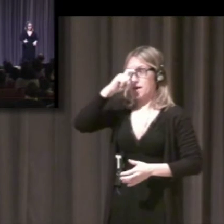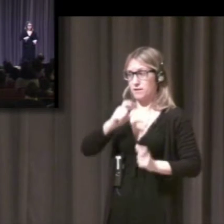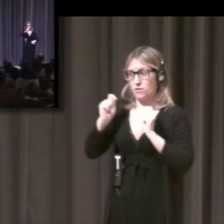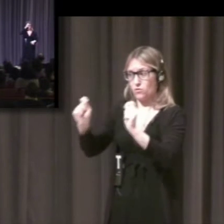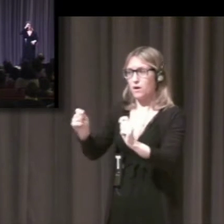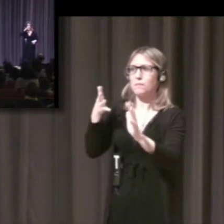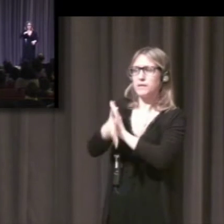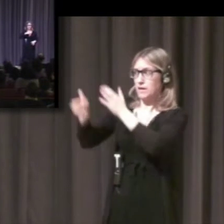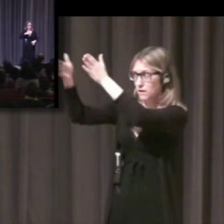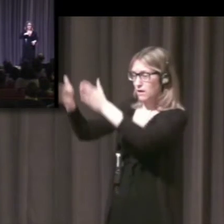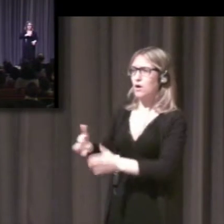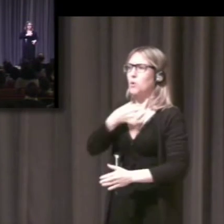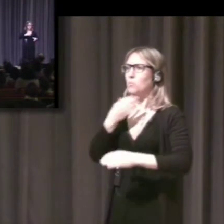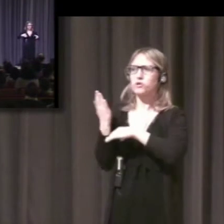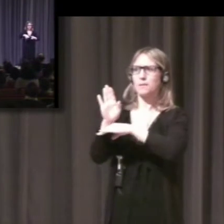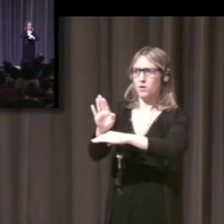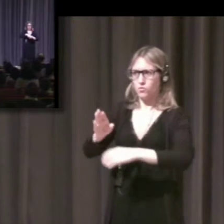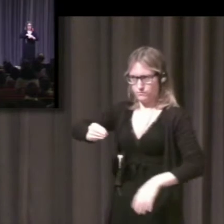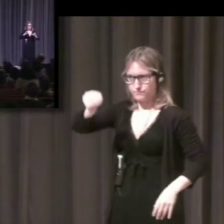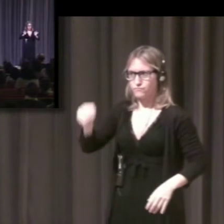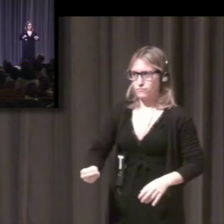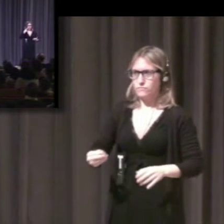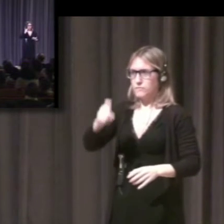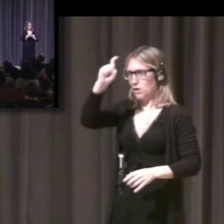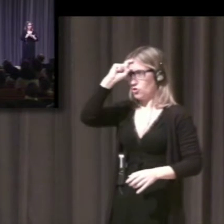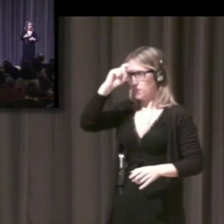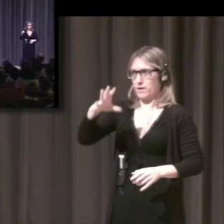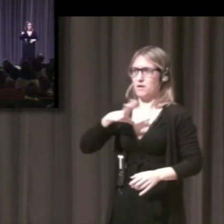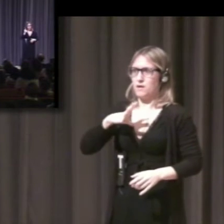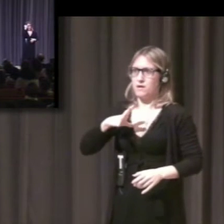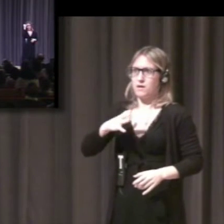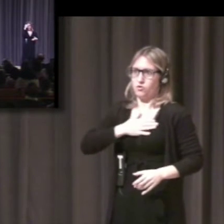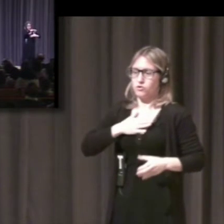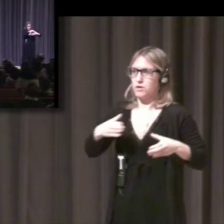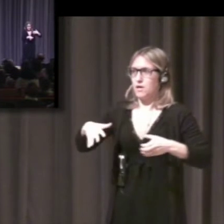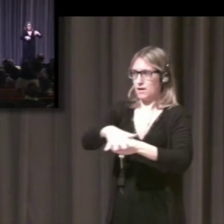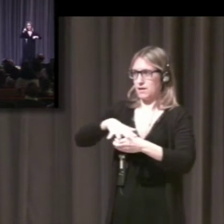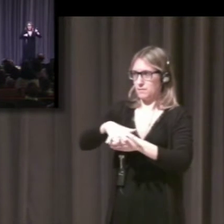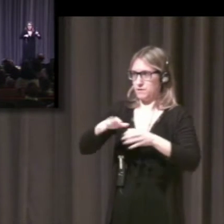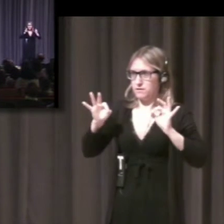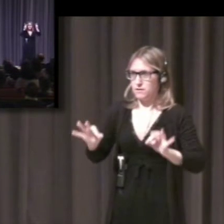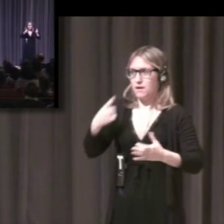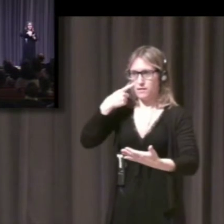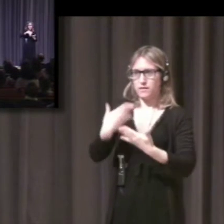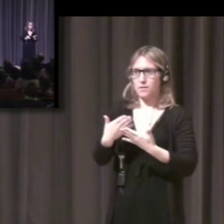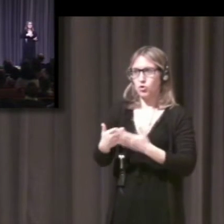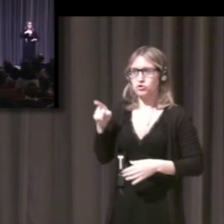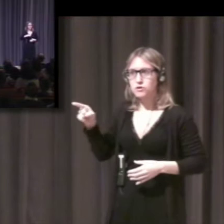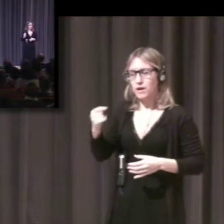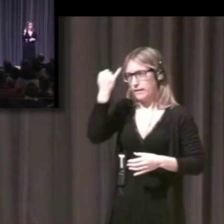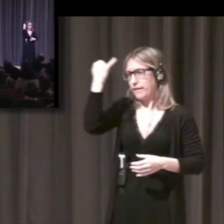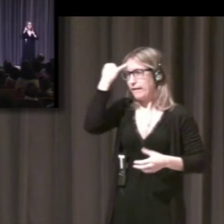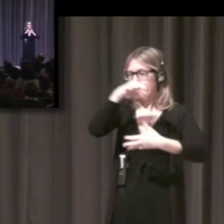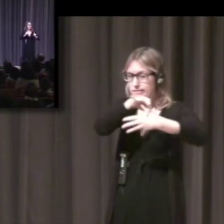language can achieve societal benefit. And further, they credit her with having elevated the